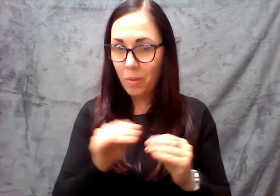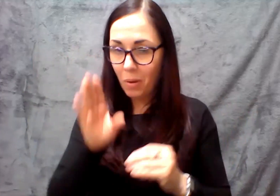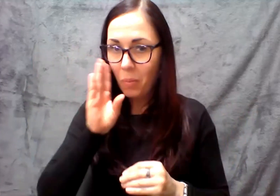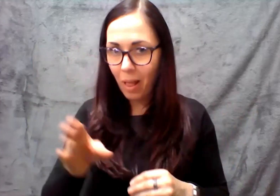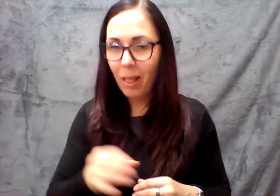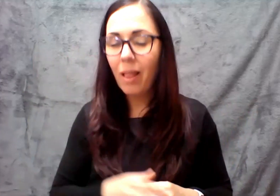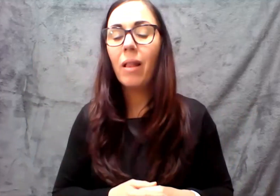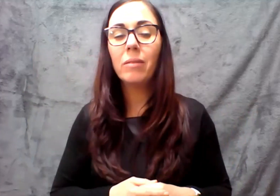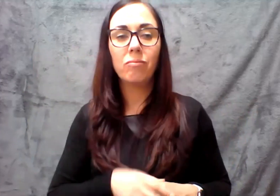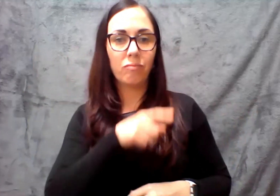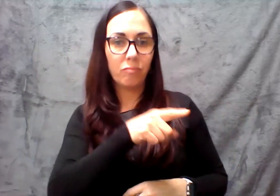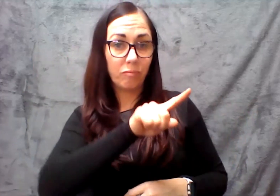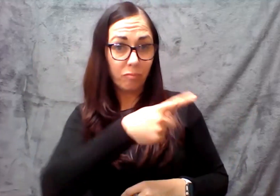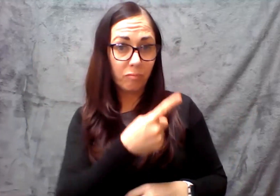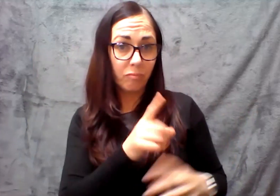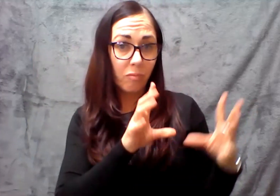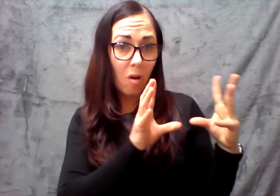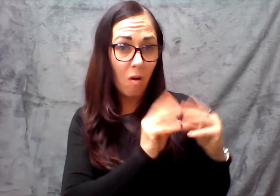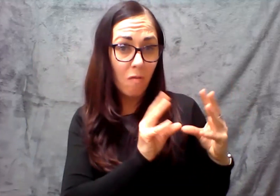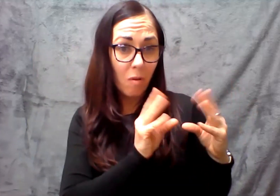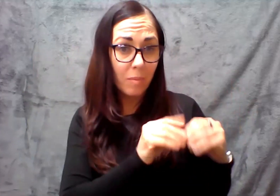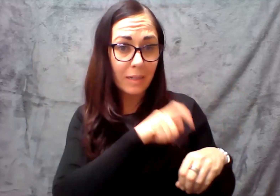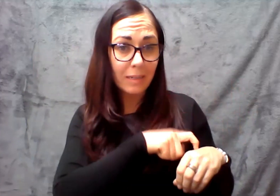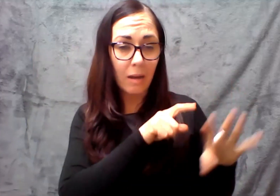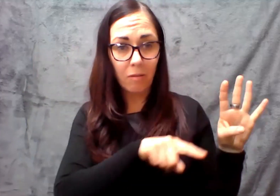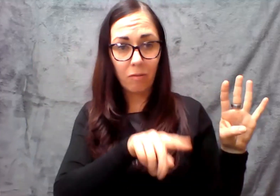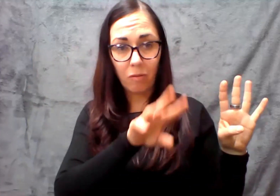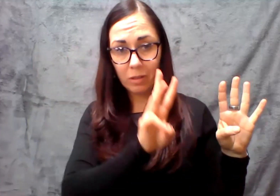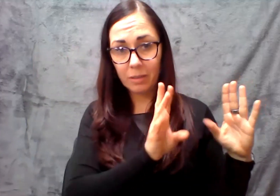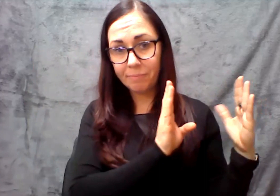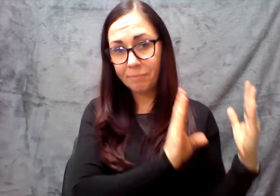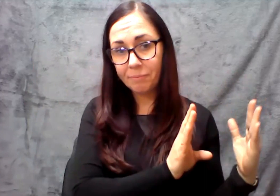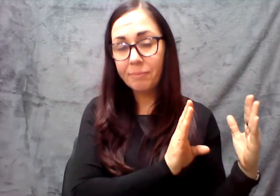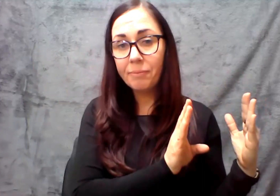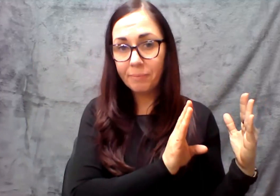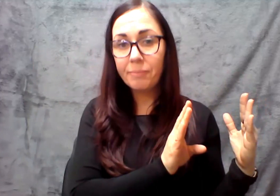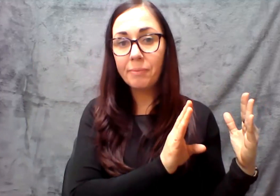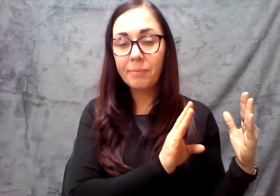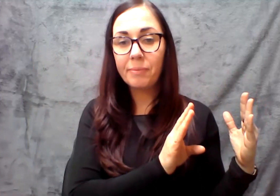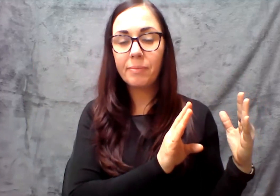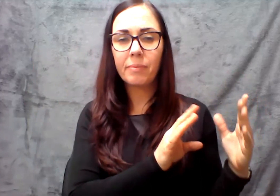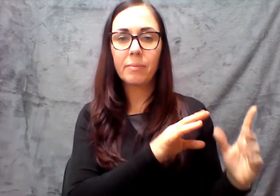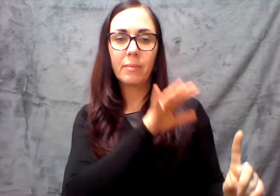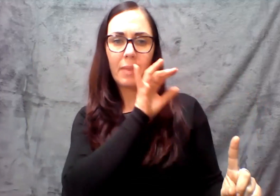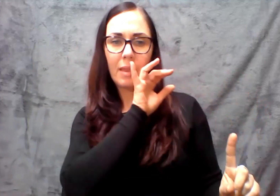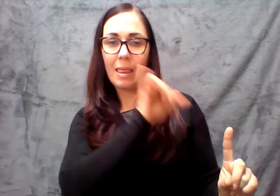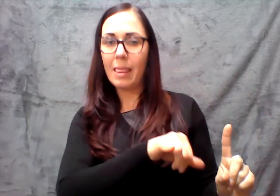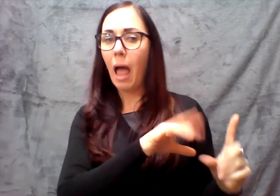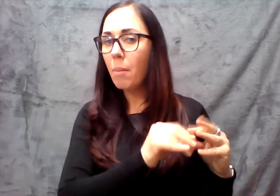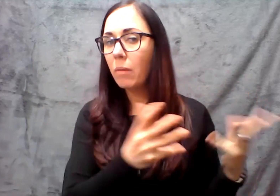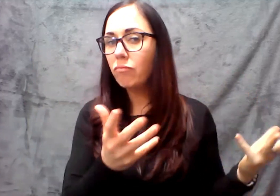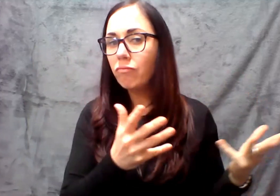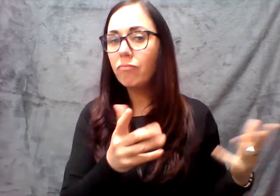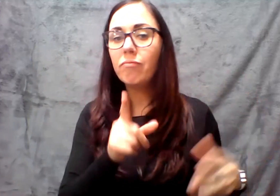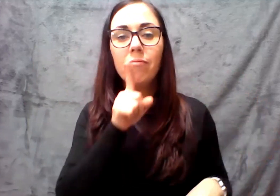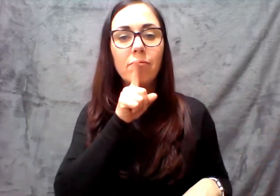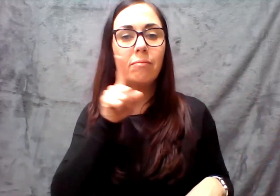The first meeting is from 4 to 6 p.m. This is a deaf town